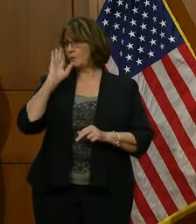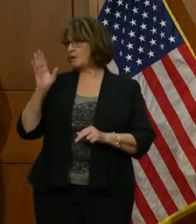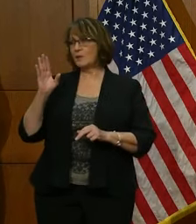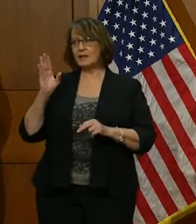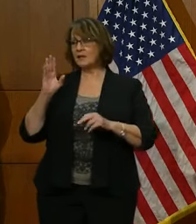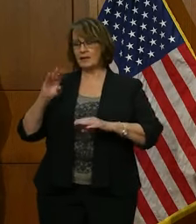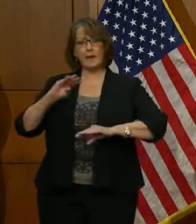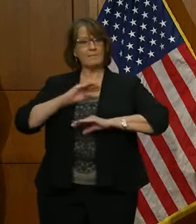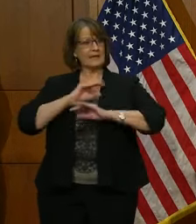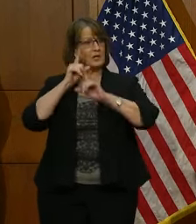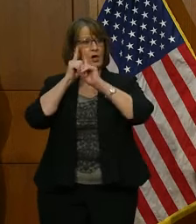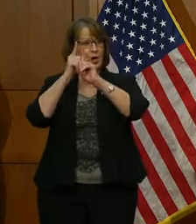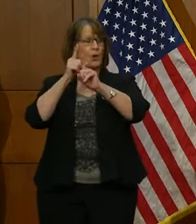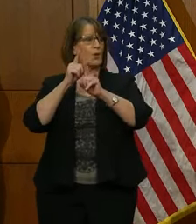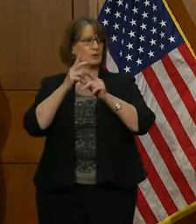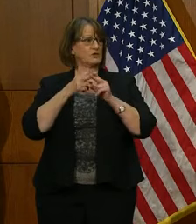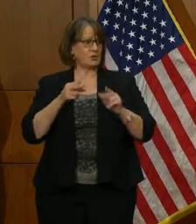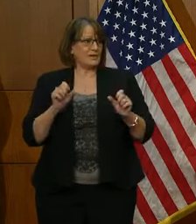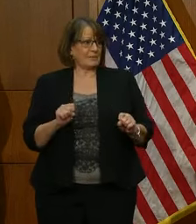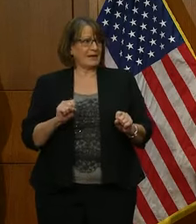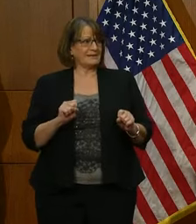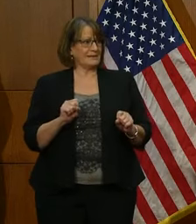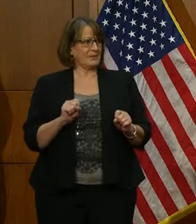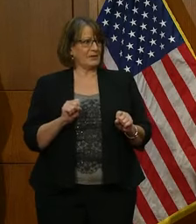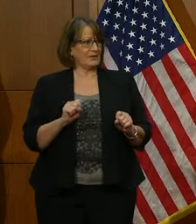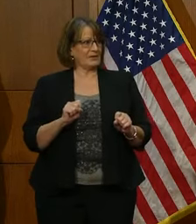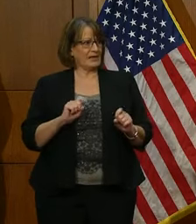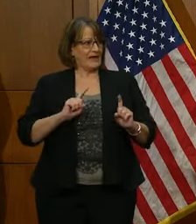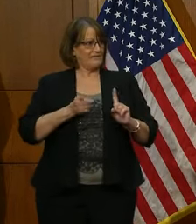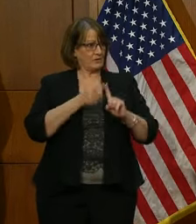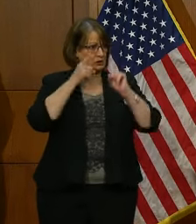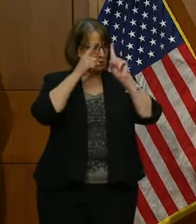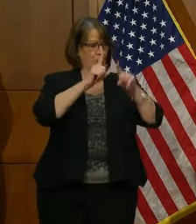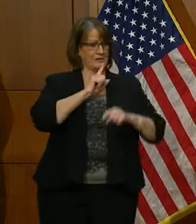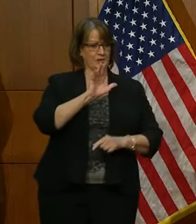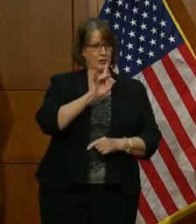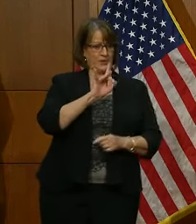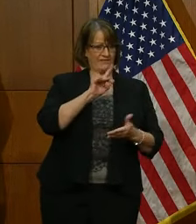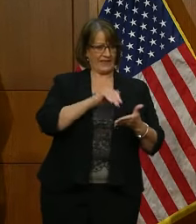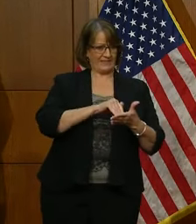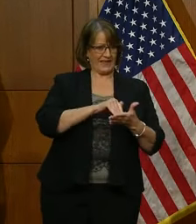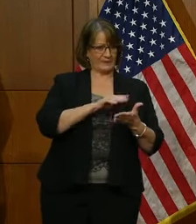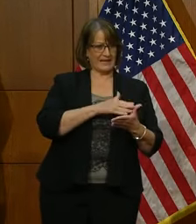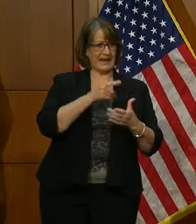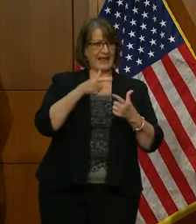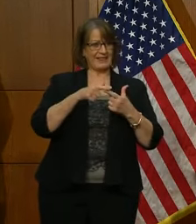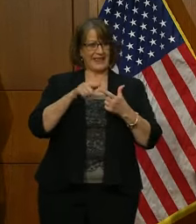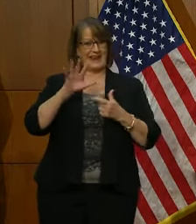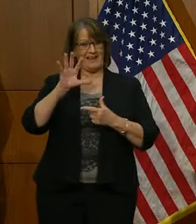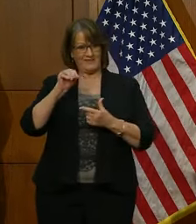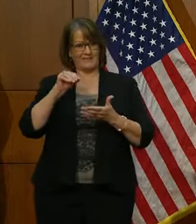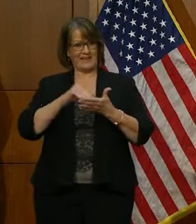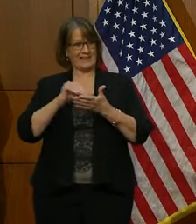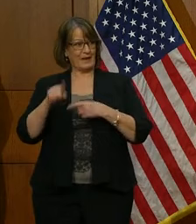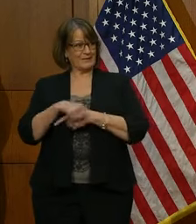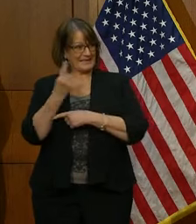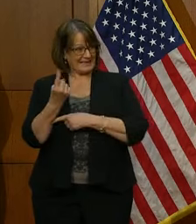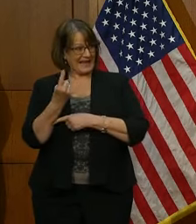goal just as soon as we can, that first goal being 25,000 and then 50,000. And, again, by